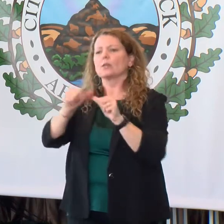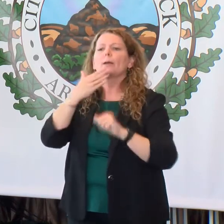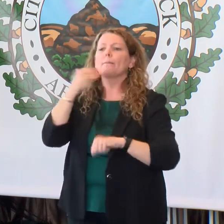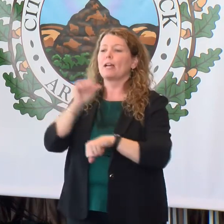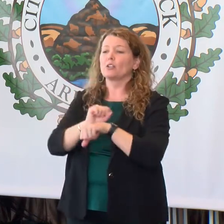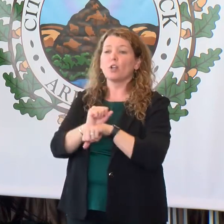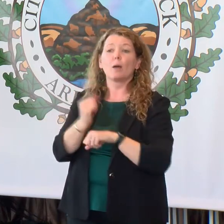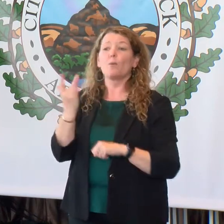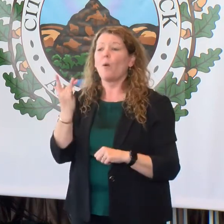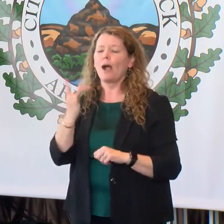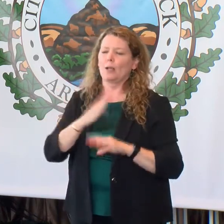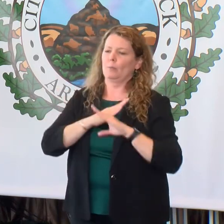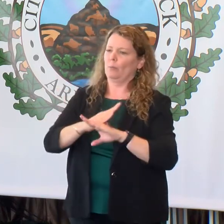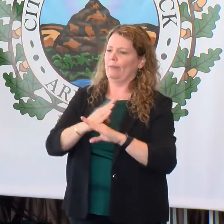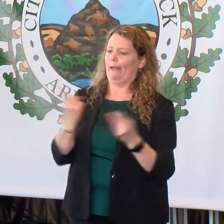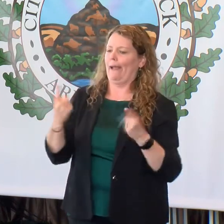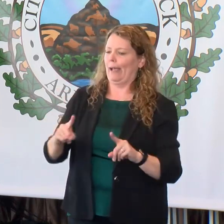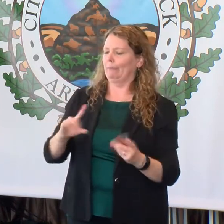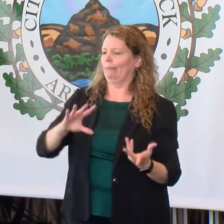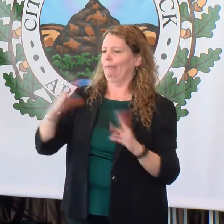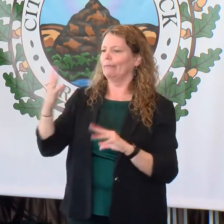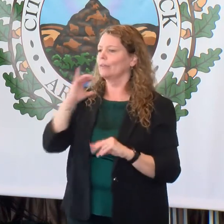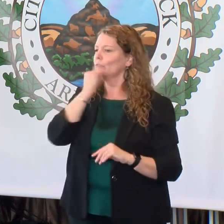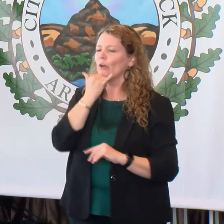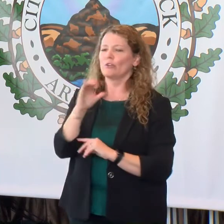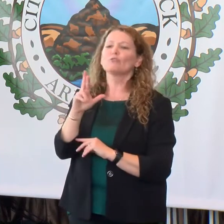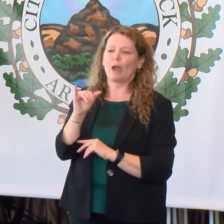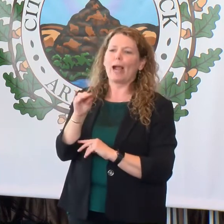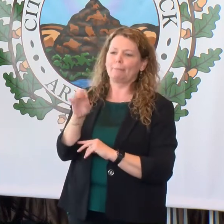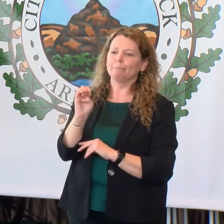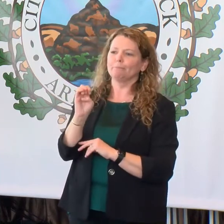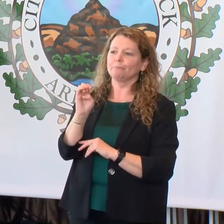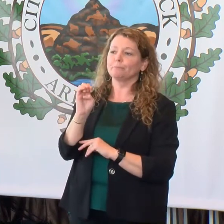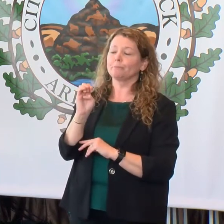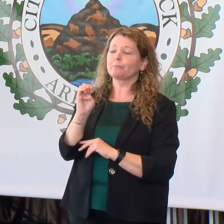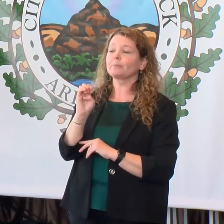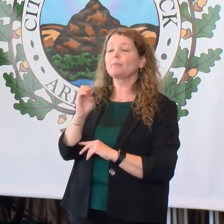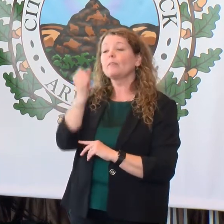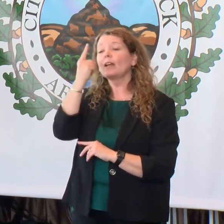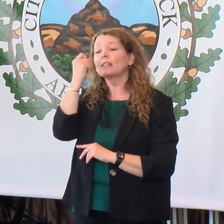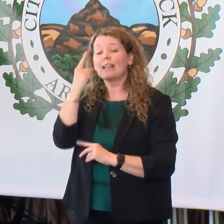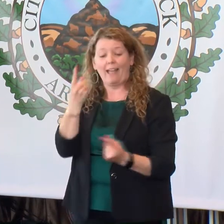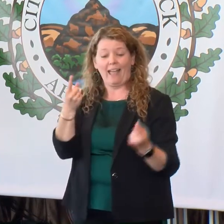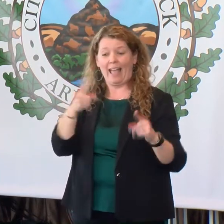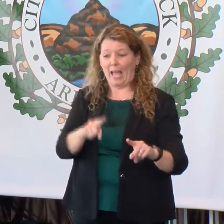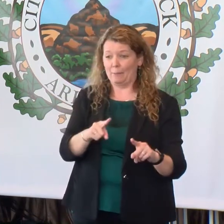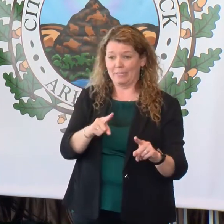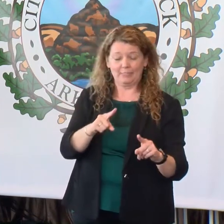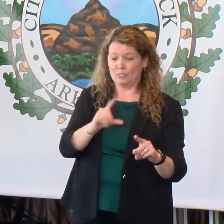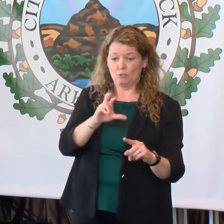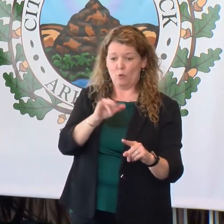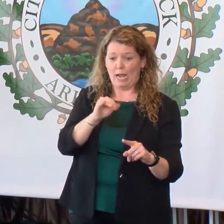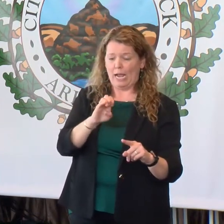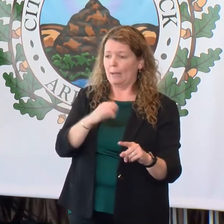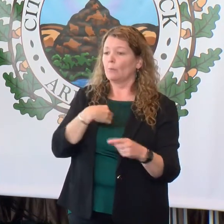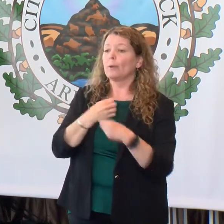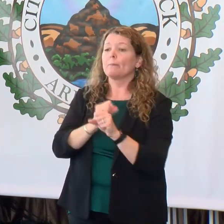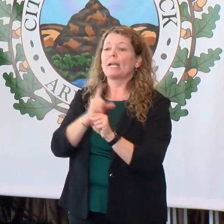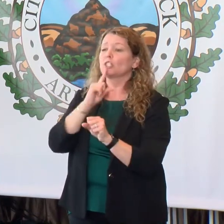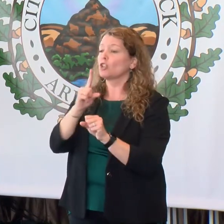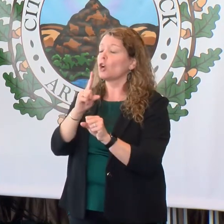preventing crime before crime happens. We have a great closure rate, meaning that when crime happens, we close that rate within